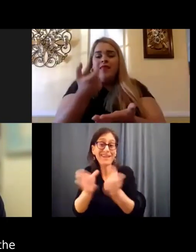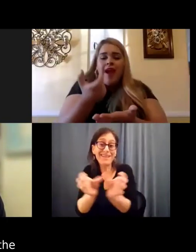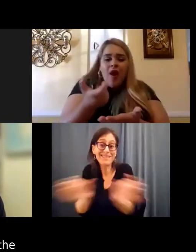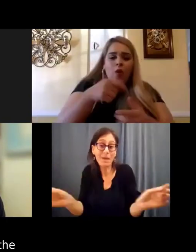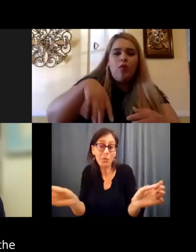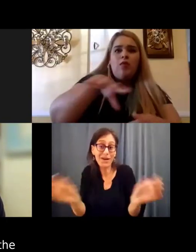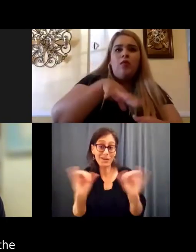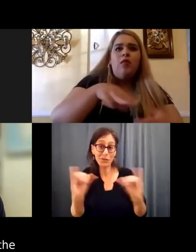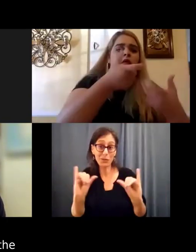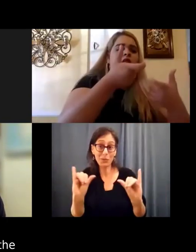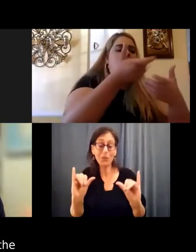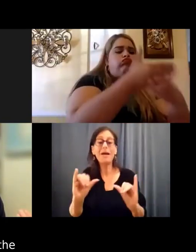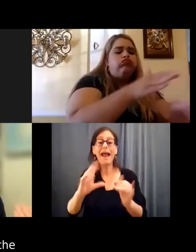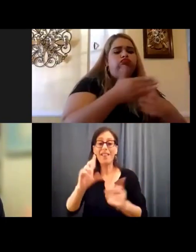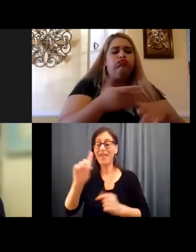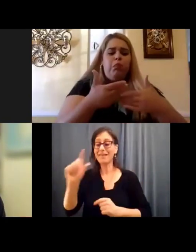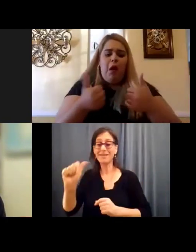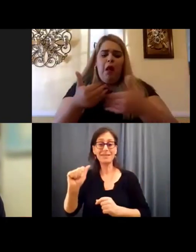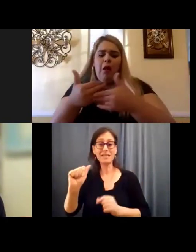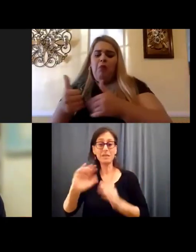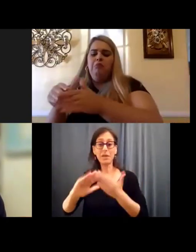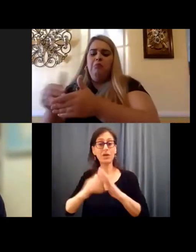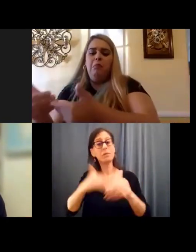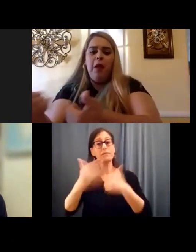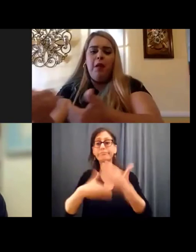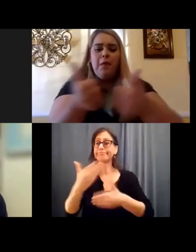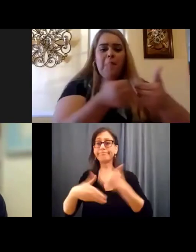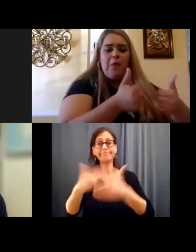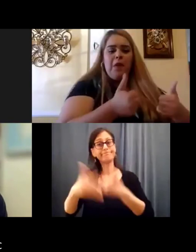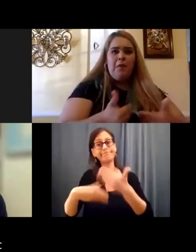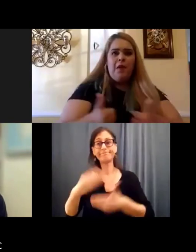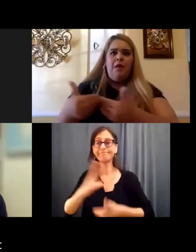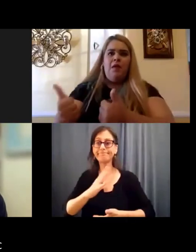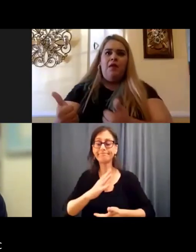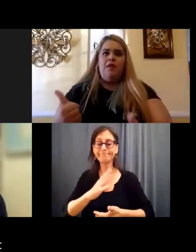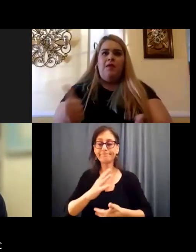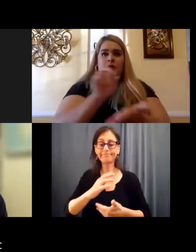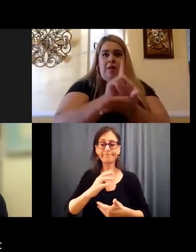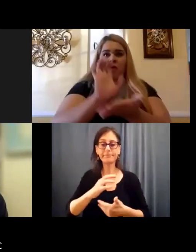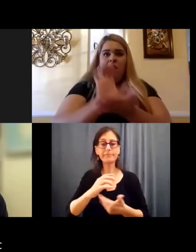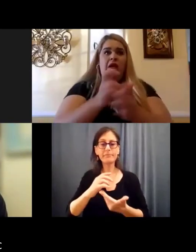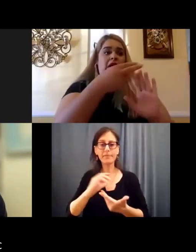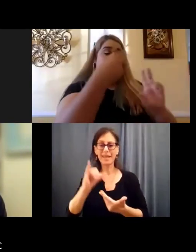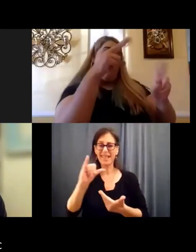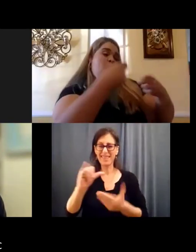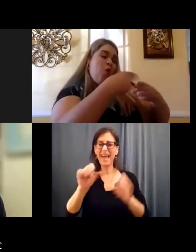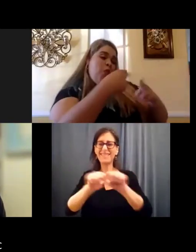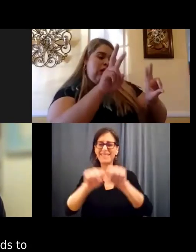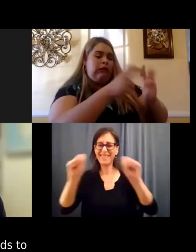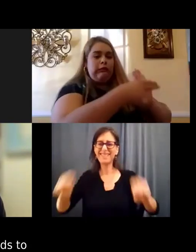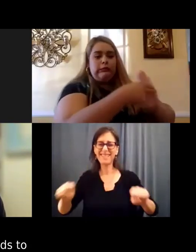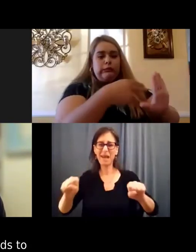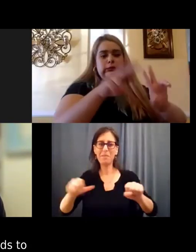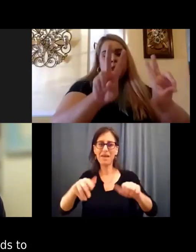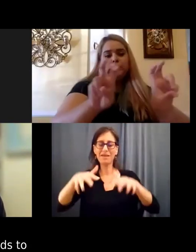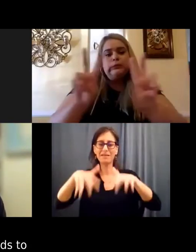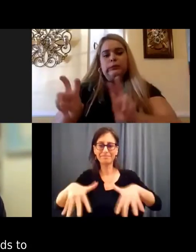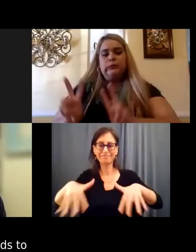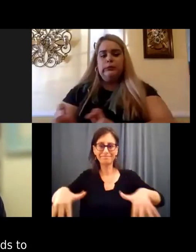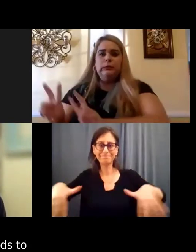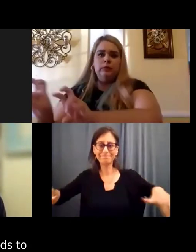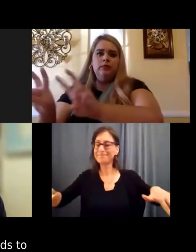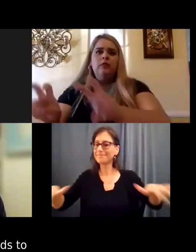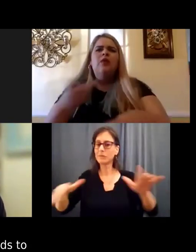the disability community just kept going along with it, you know? And that's, that's a systemic piece that Leroy was talking about that